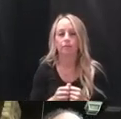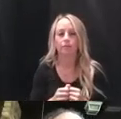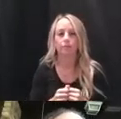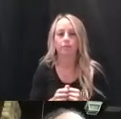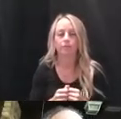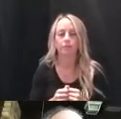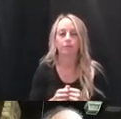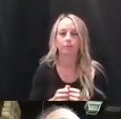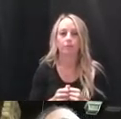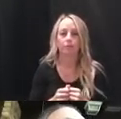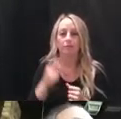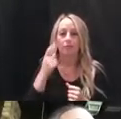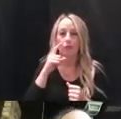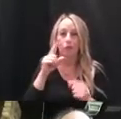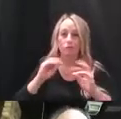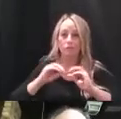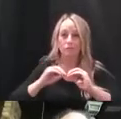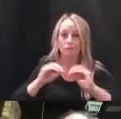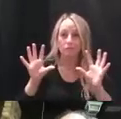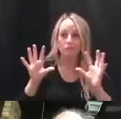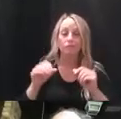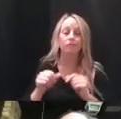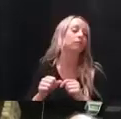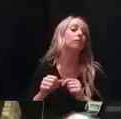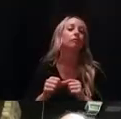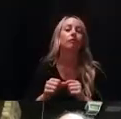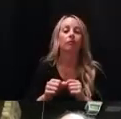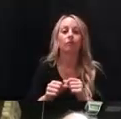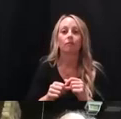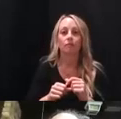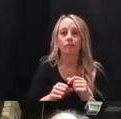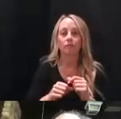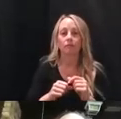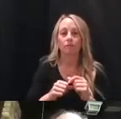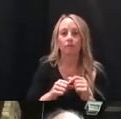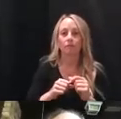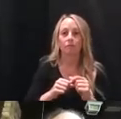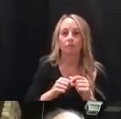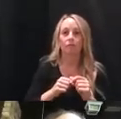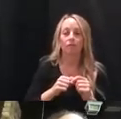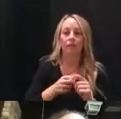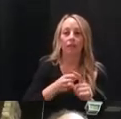the incidence rates at which people,